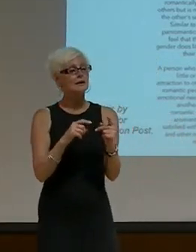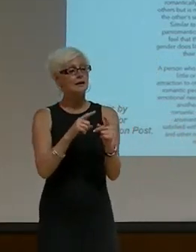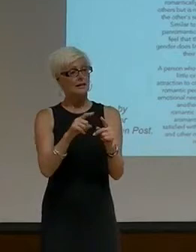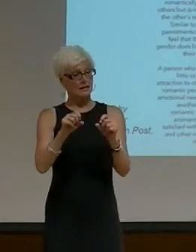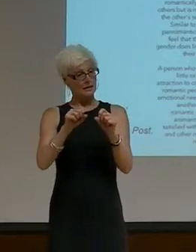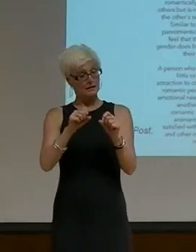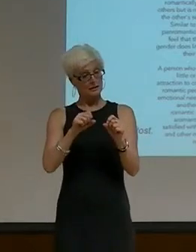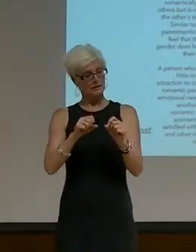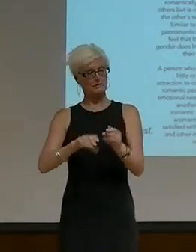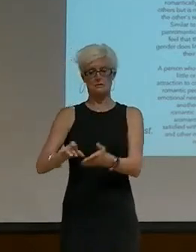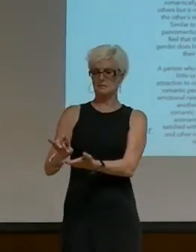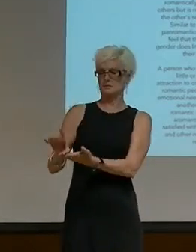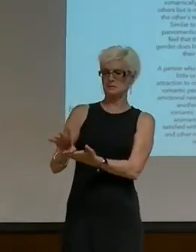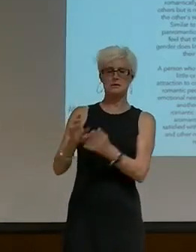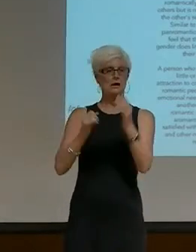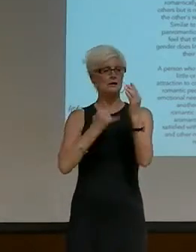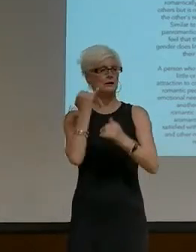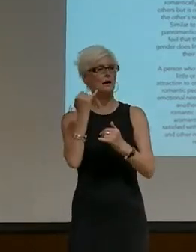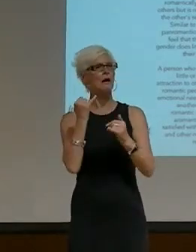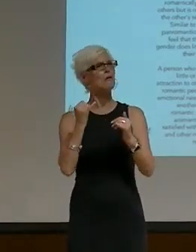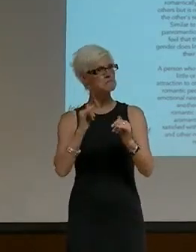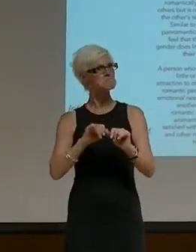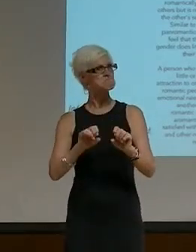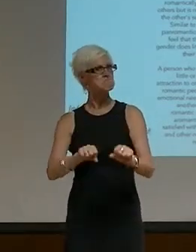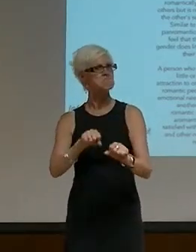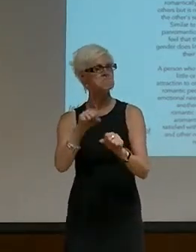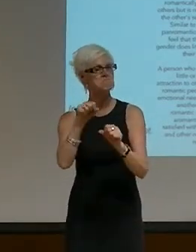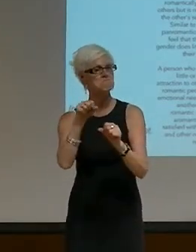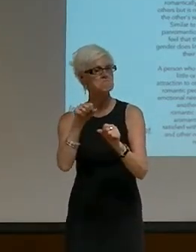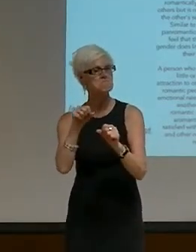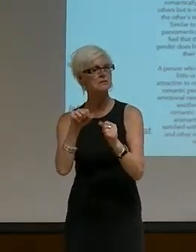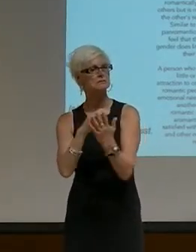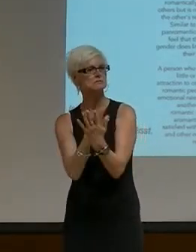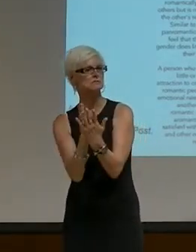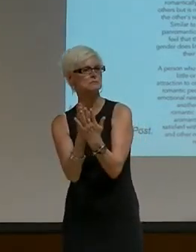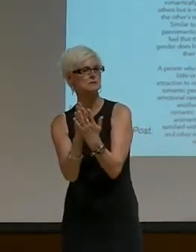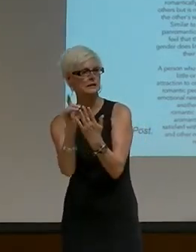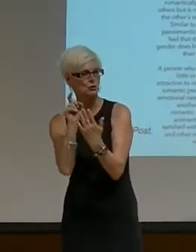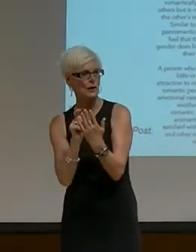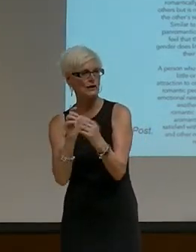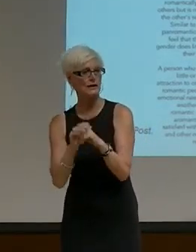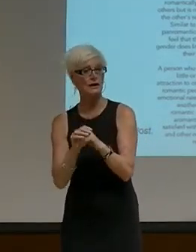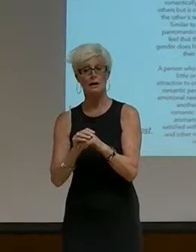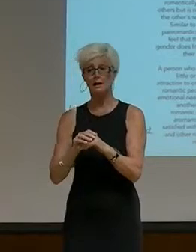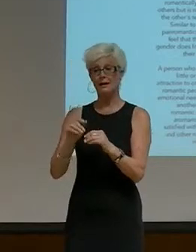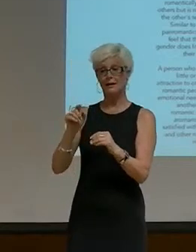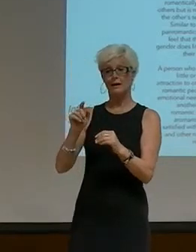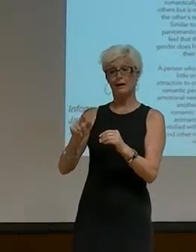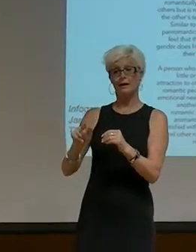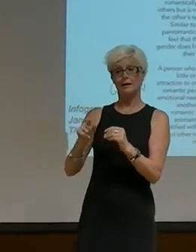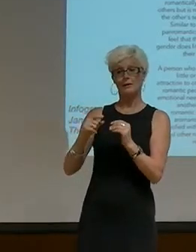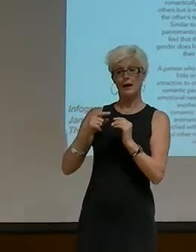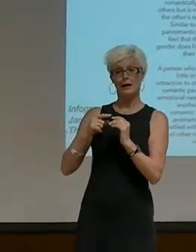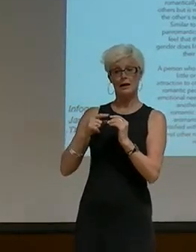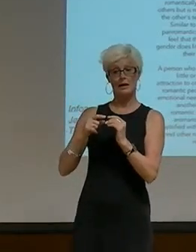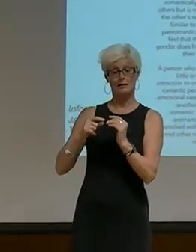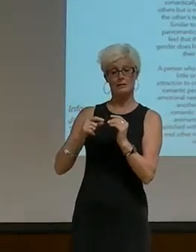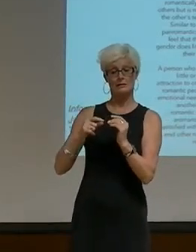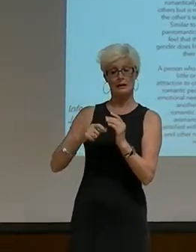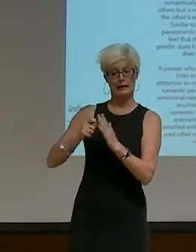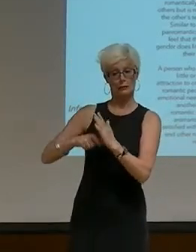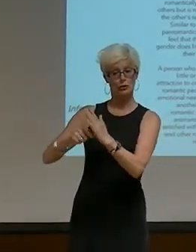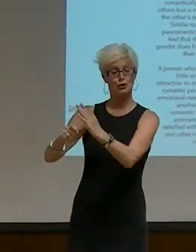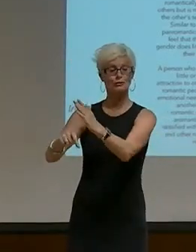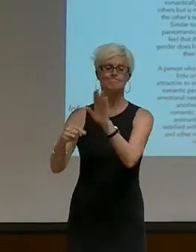asexuality. In addition to this feminist, midatronic sexuality, several important studies independently